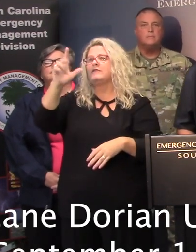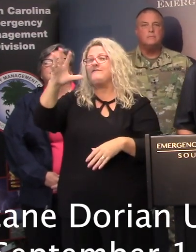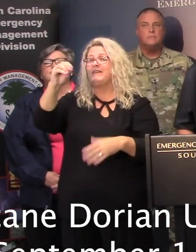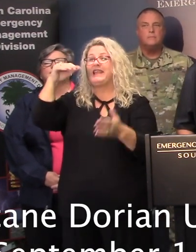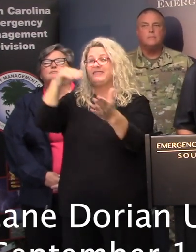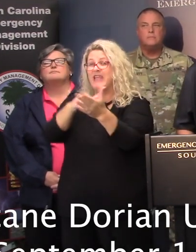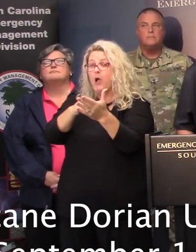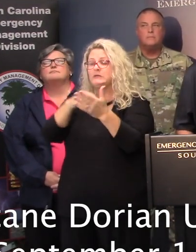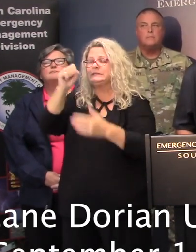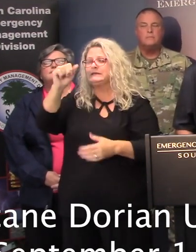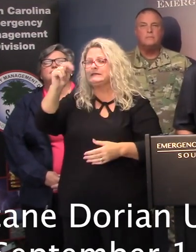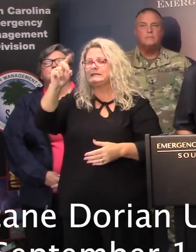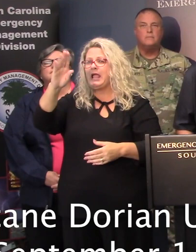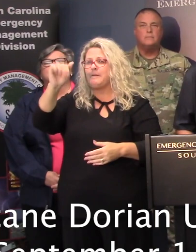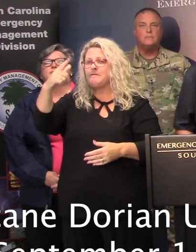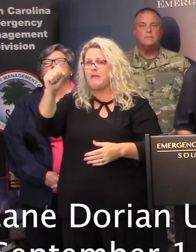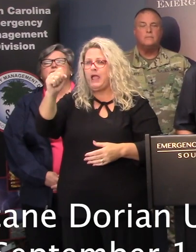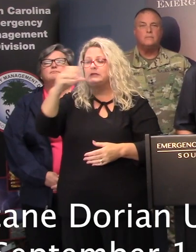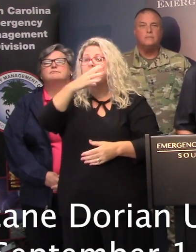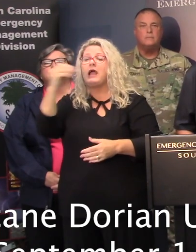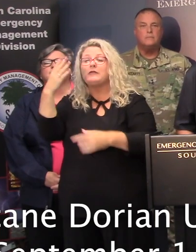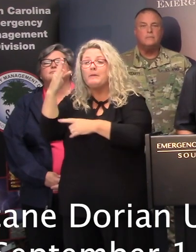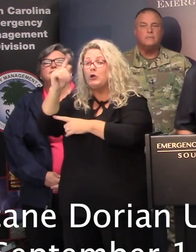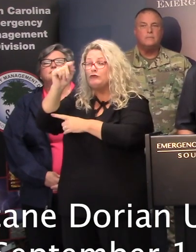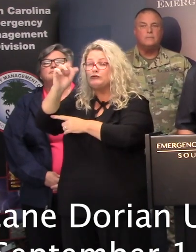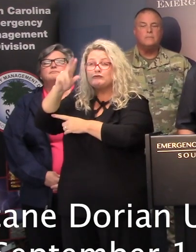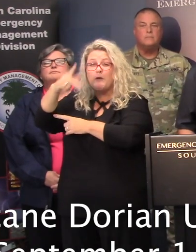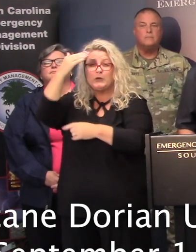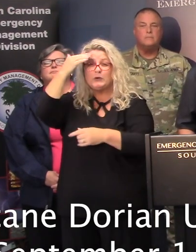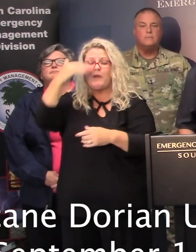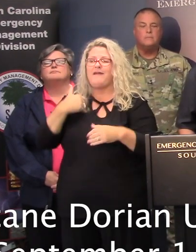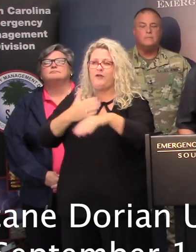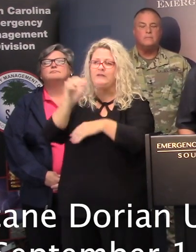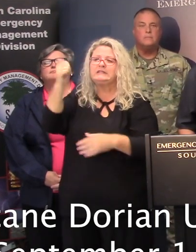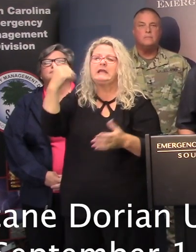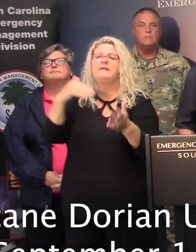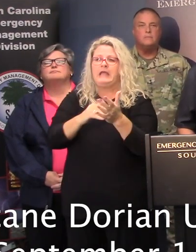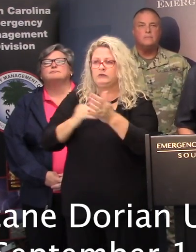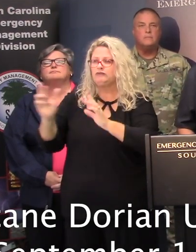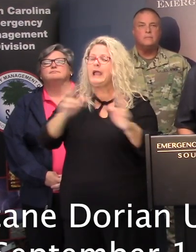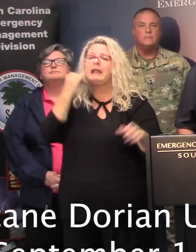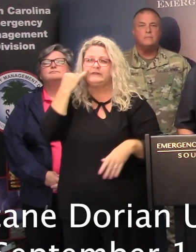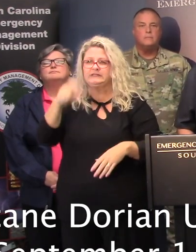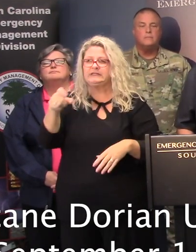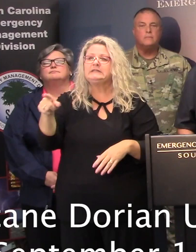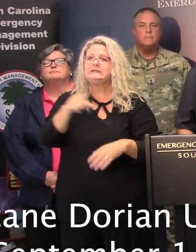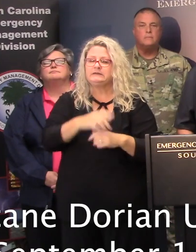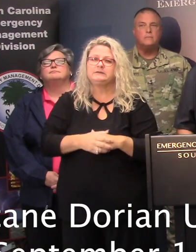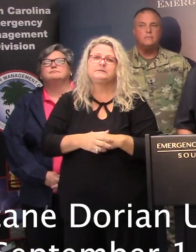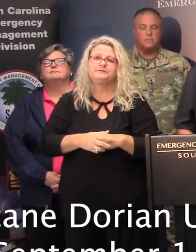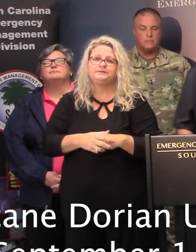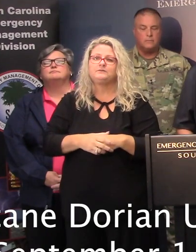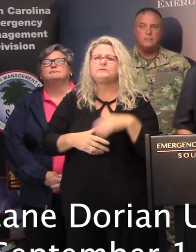sandbags and, uh, almost 10,000 tarps, those blue tarps for temporary repair if we need them, so they're available. The other thing I want, two